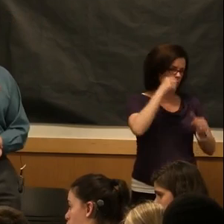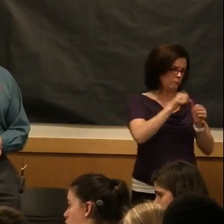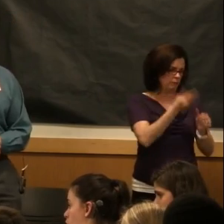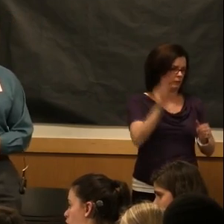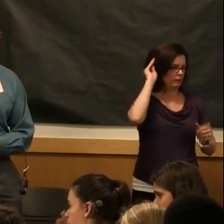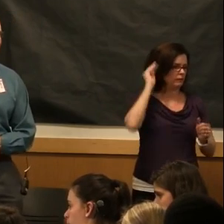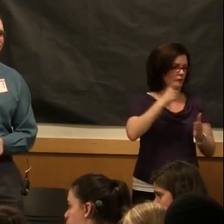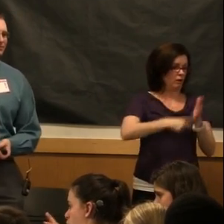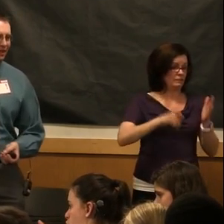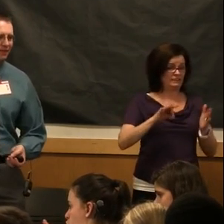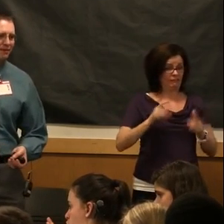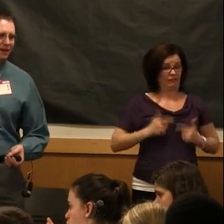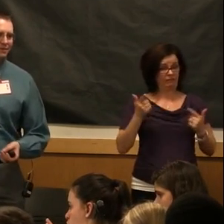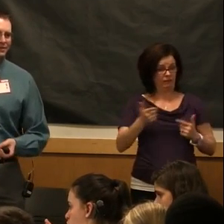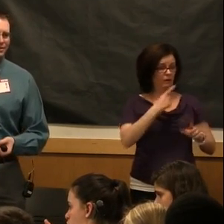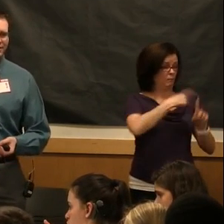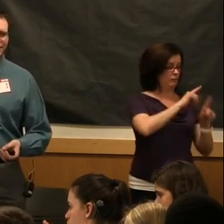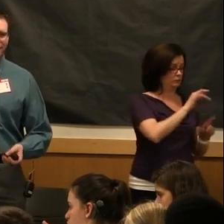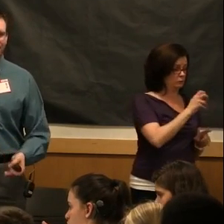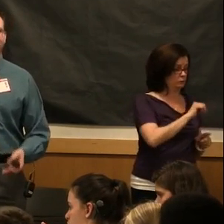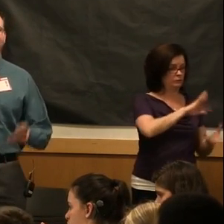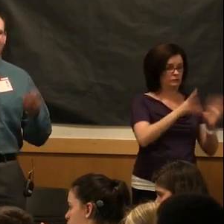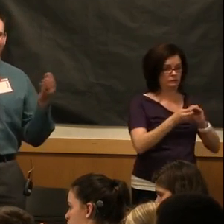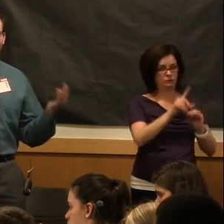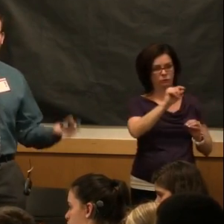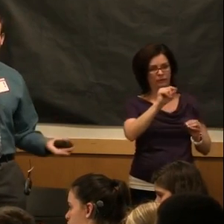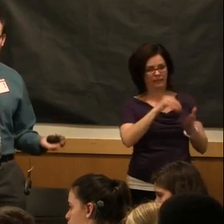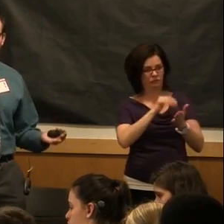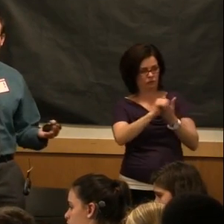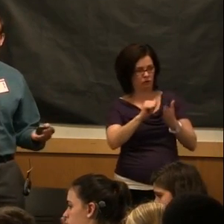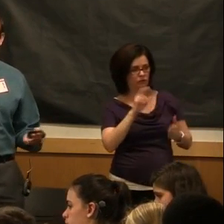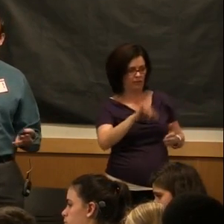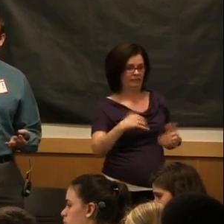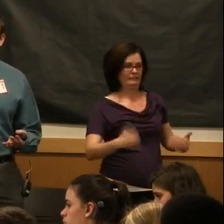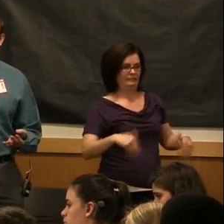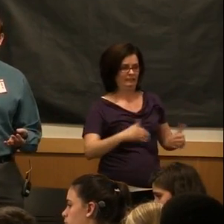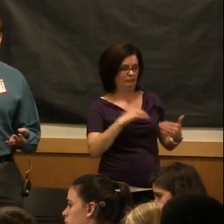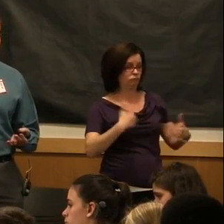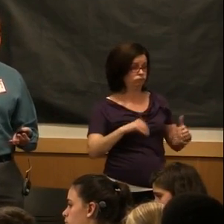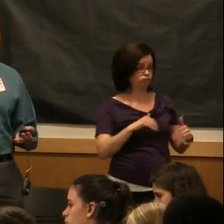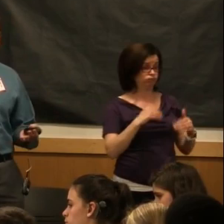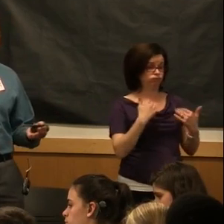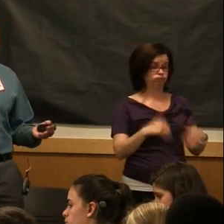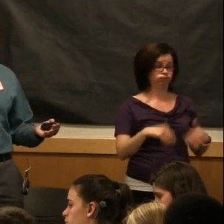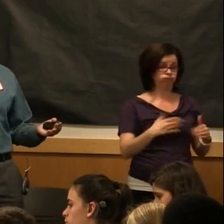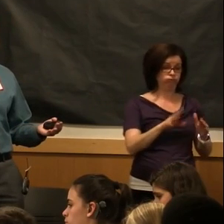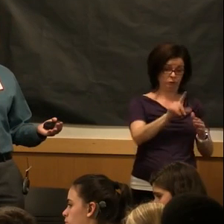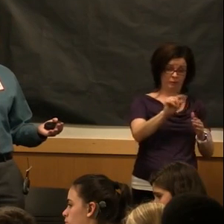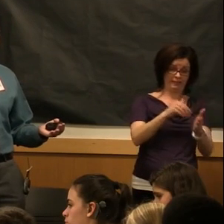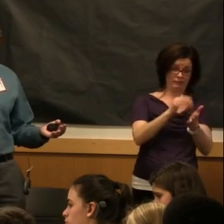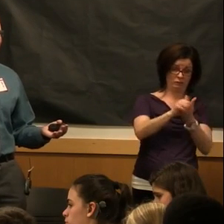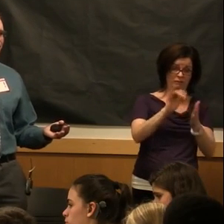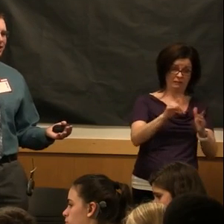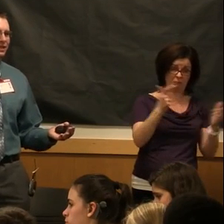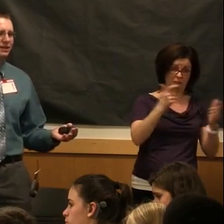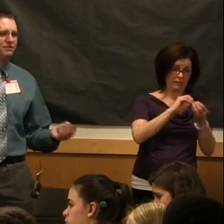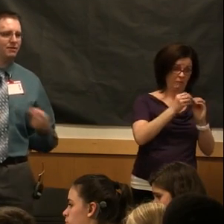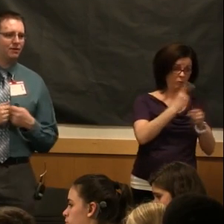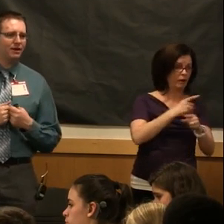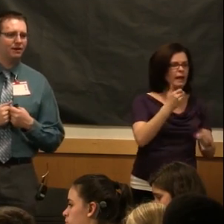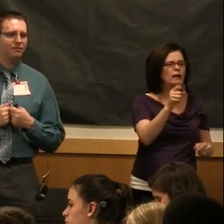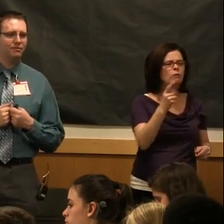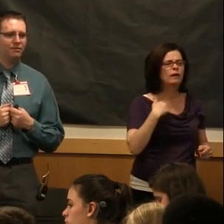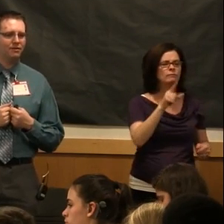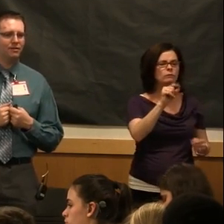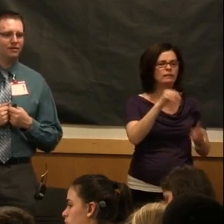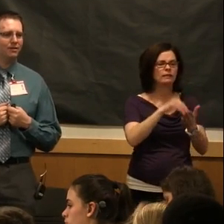$20,000 at the bottom of the screen there, and that's a big number, right? Does anybody have $20,000 that they can give